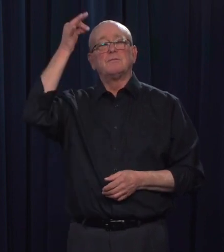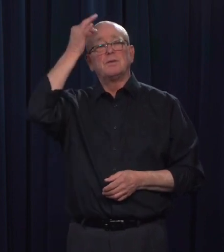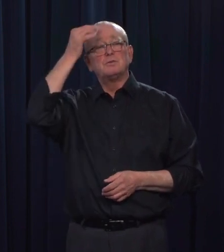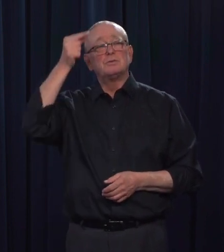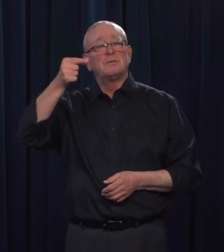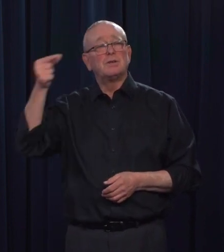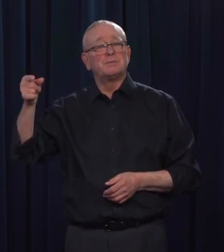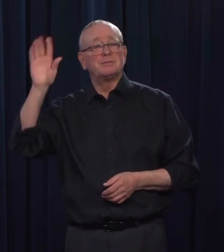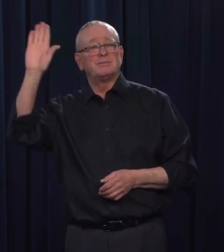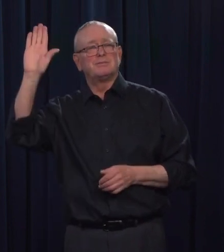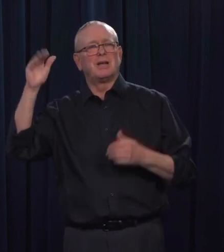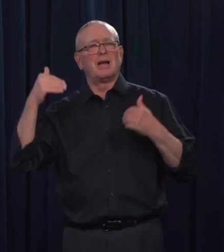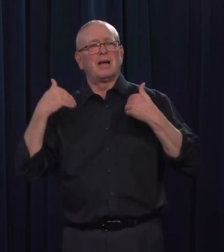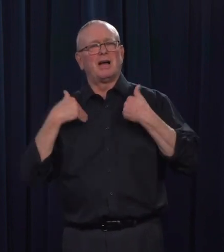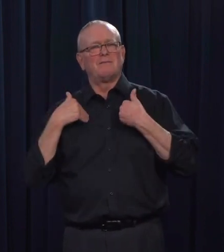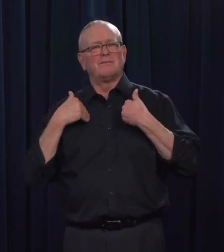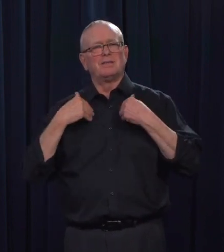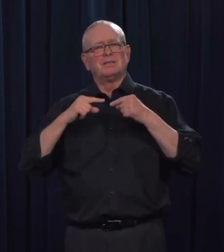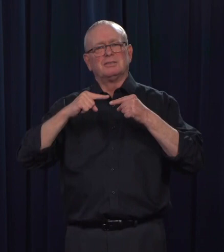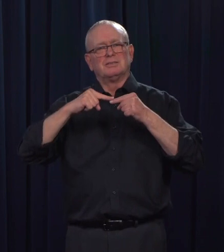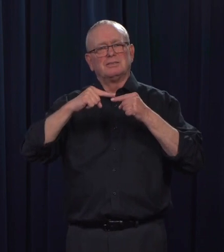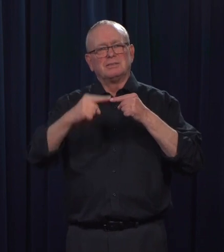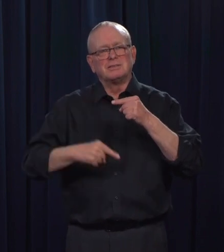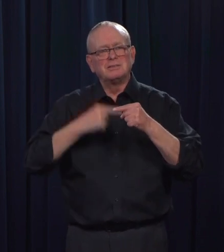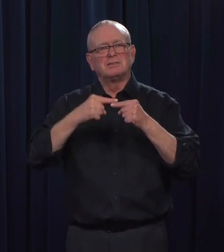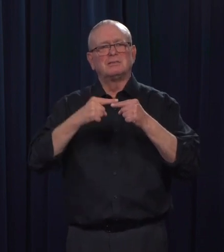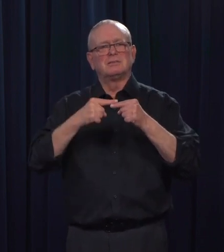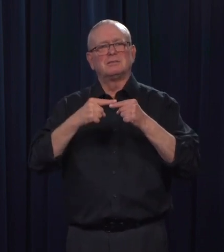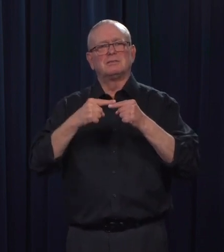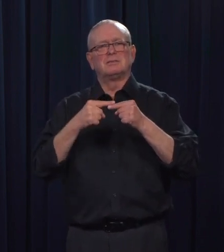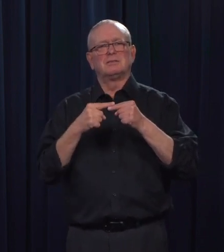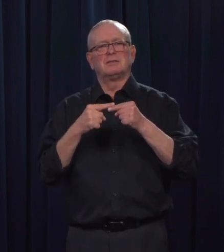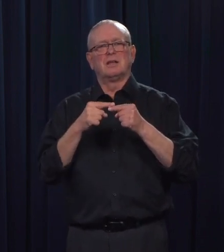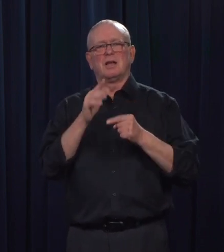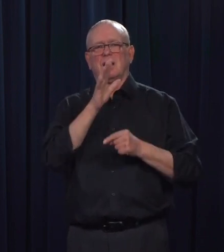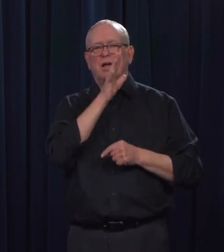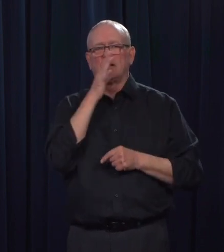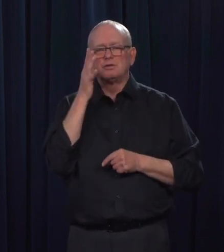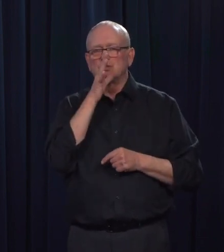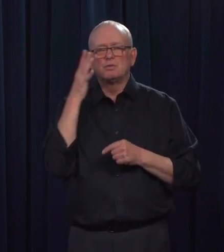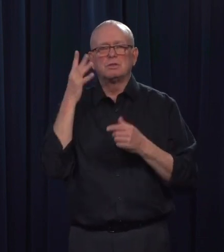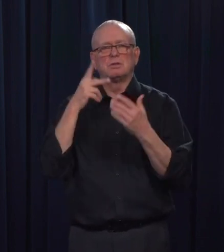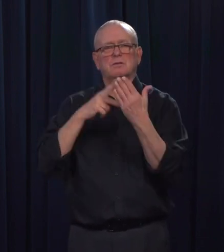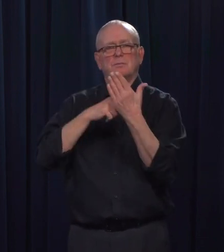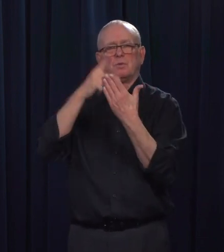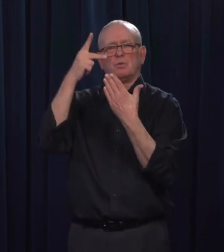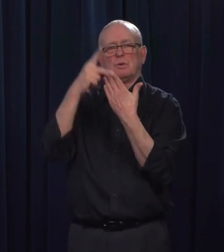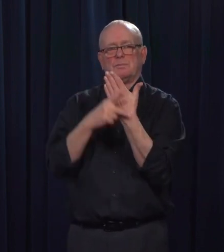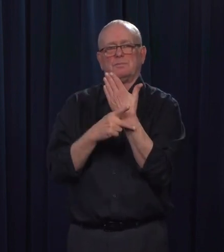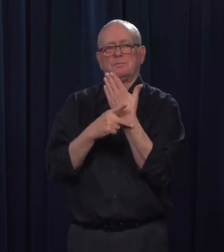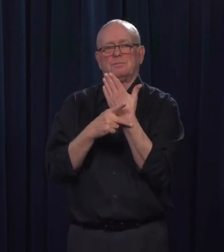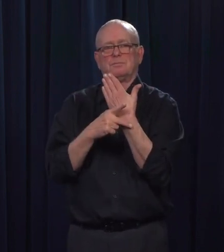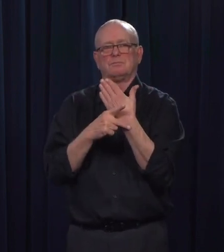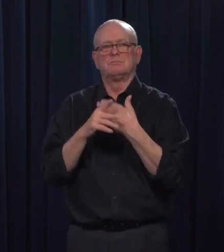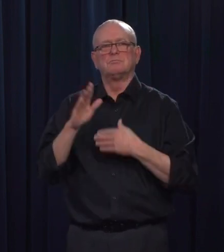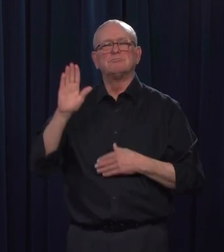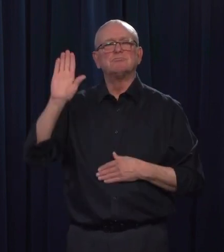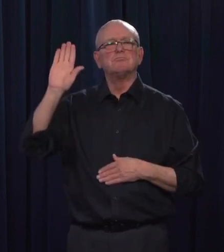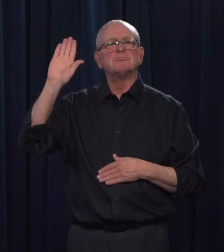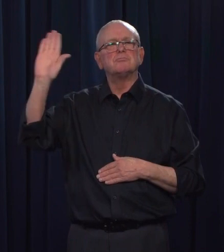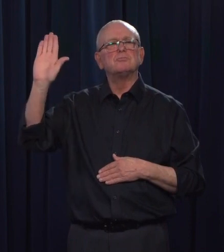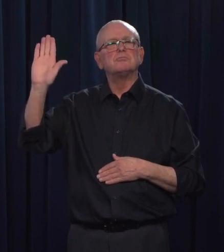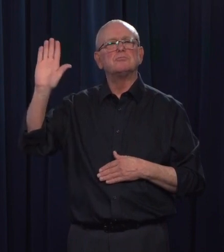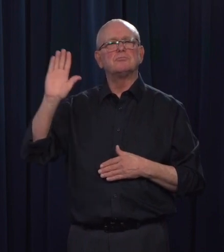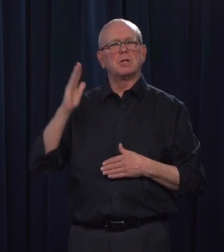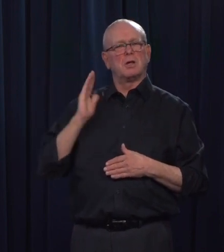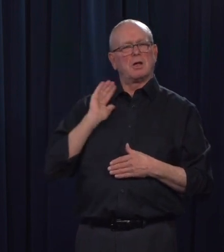does the closure of borders impact that program? So, have heard from the federal government that the temporary foreign